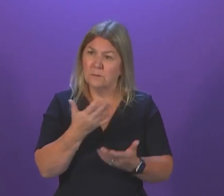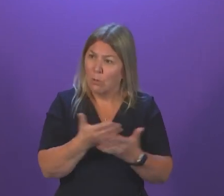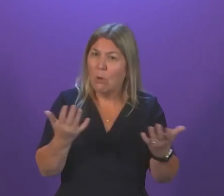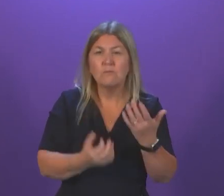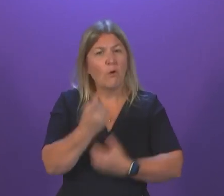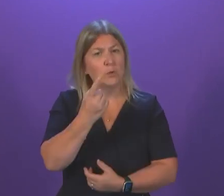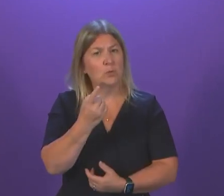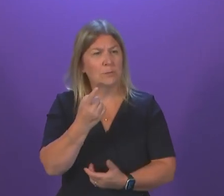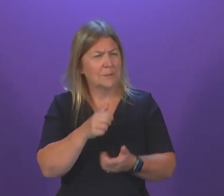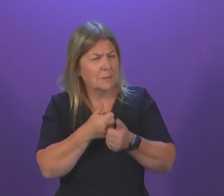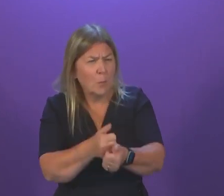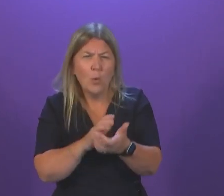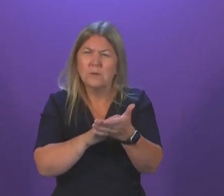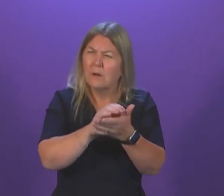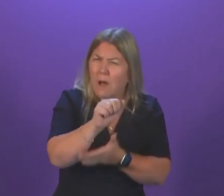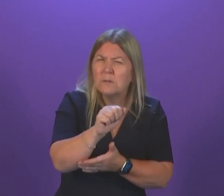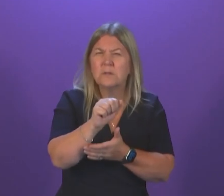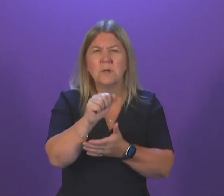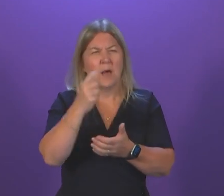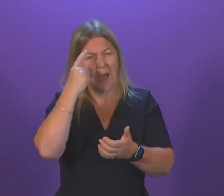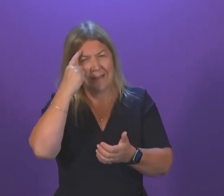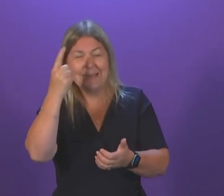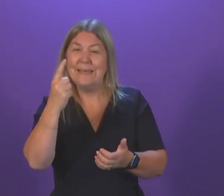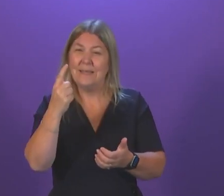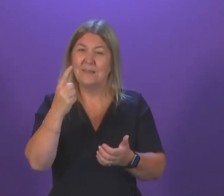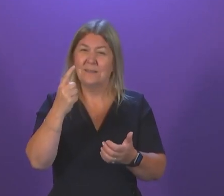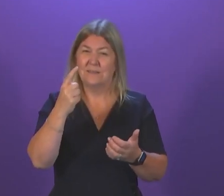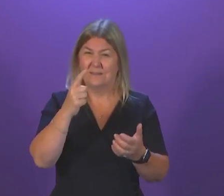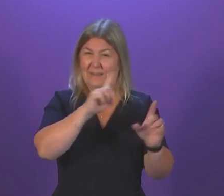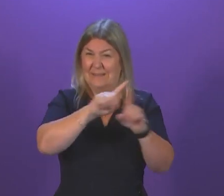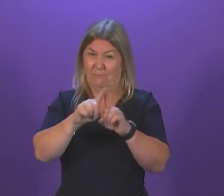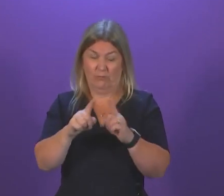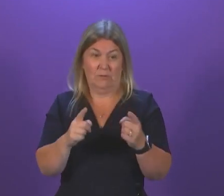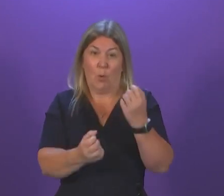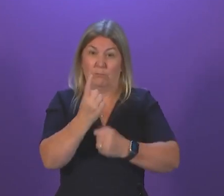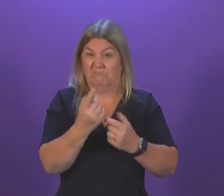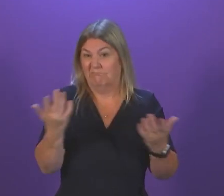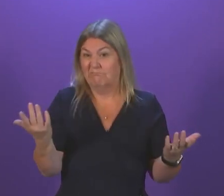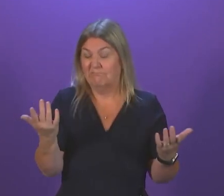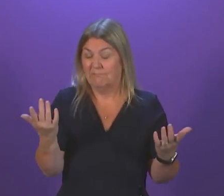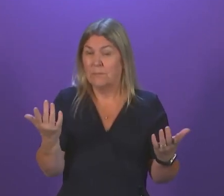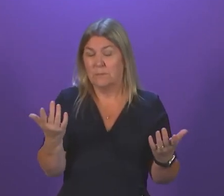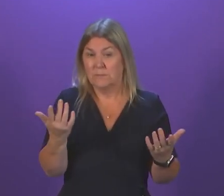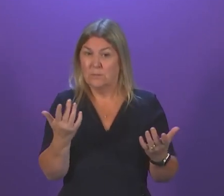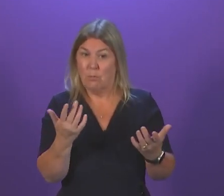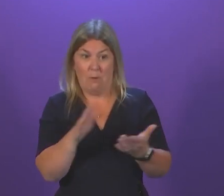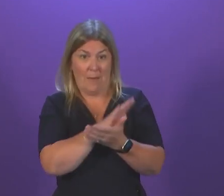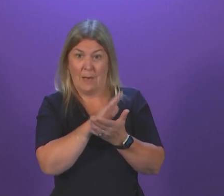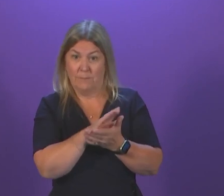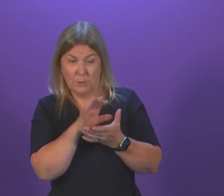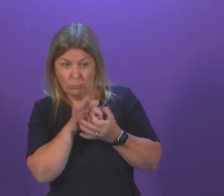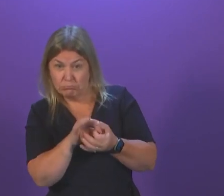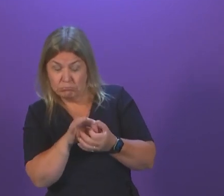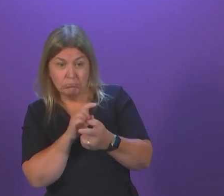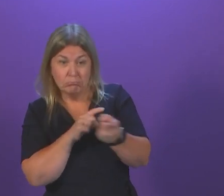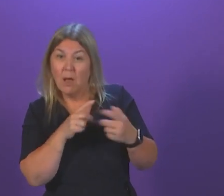to support culture and cultural initiatives so I'd be happy to have a discussion with the Council or ask the relevant Minister to do so about what